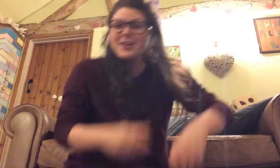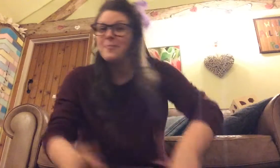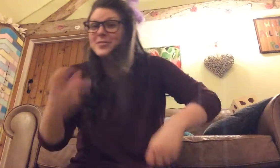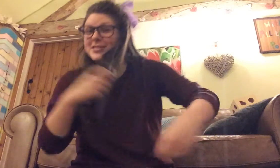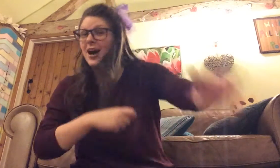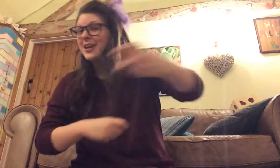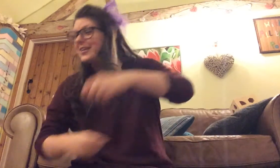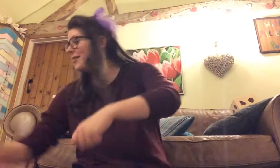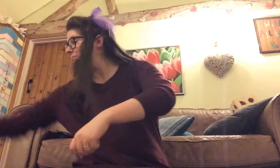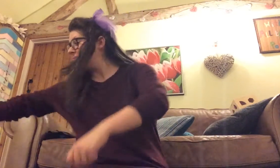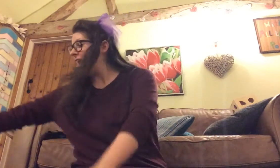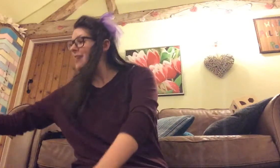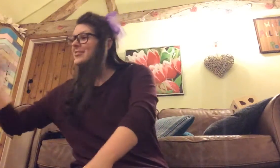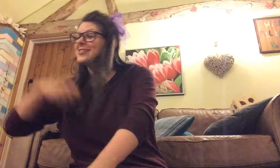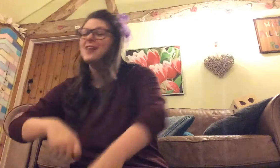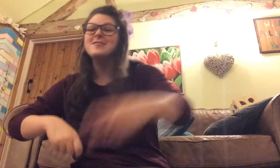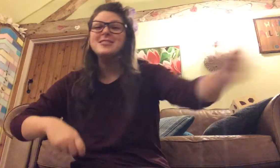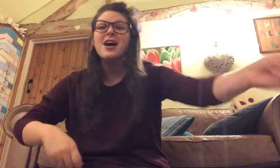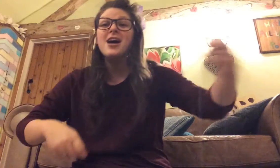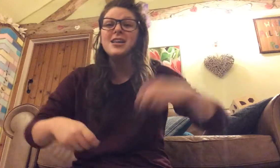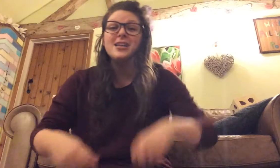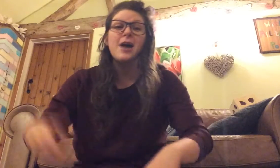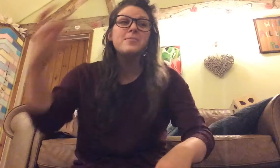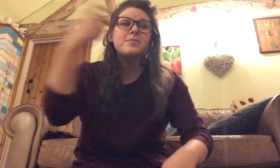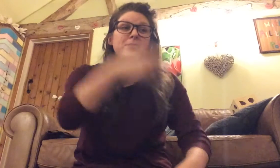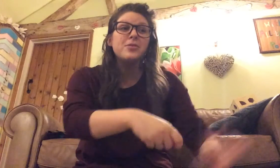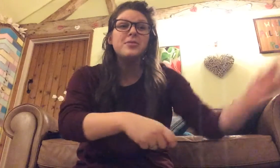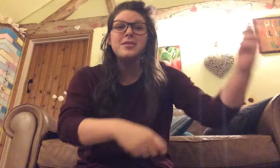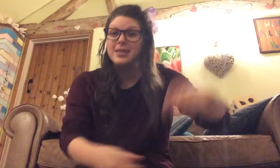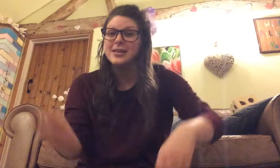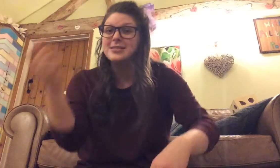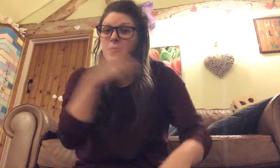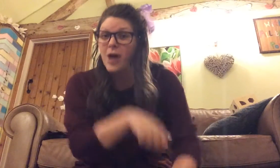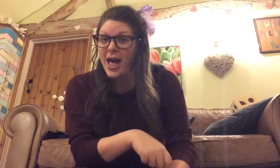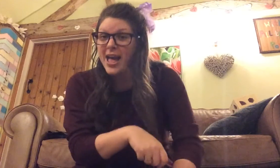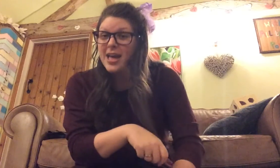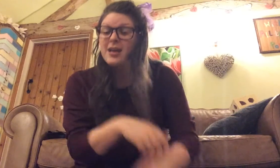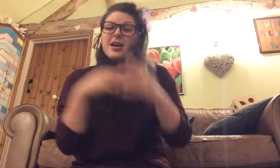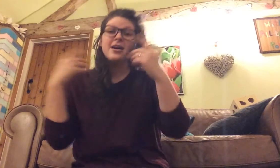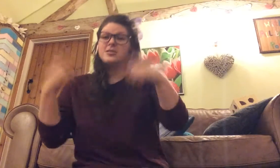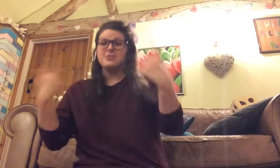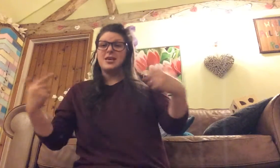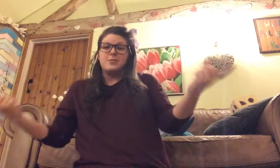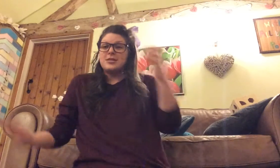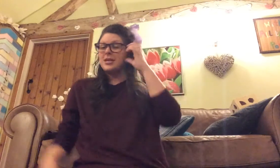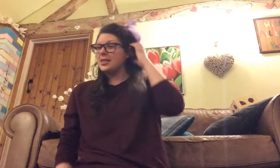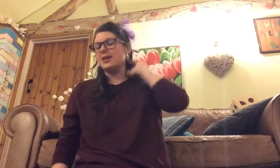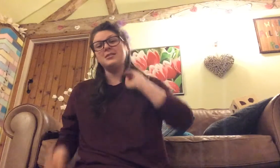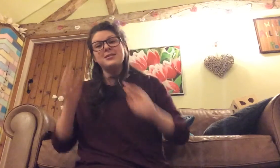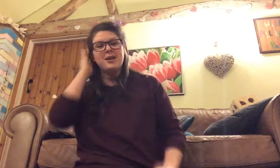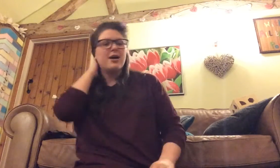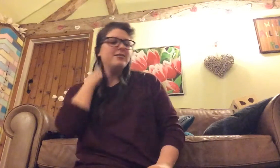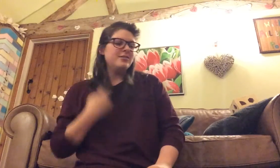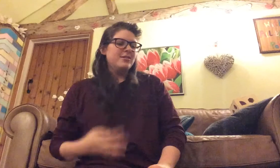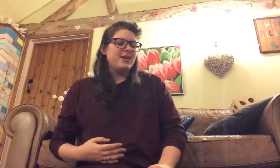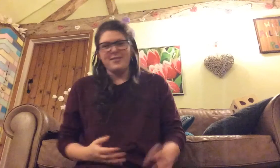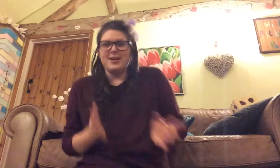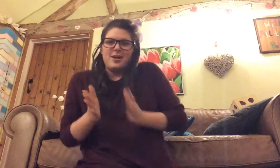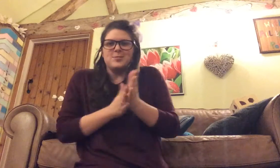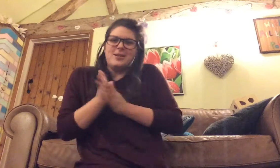up tidy up now it's time to tidy up and put the things away and then you just keep on singing that until it's done and then go to